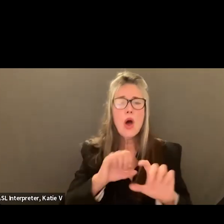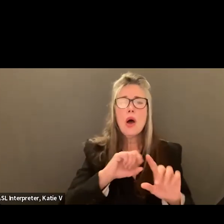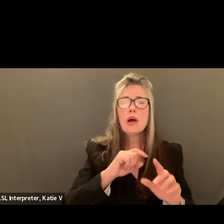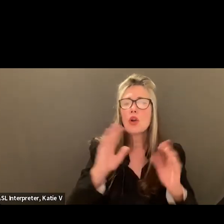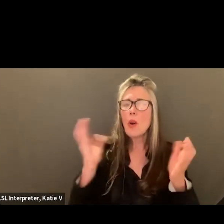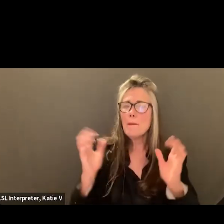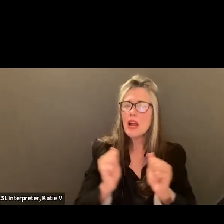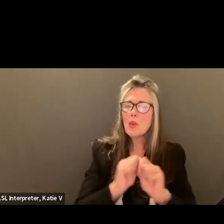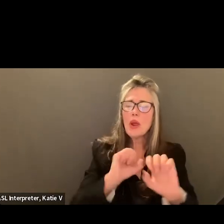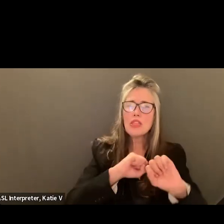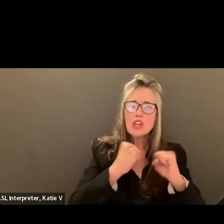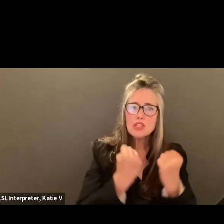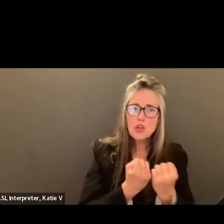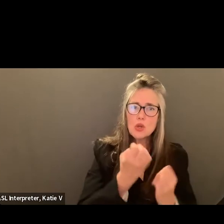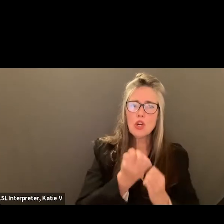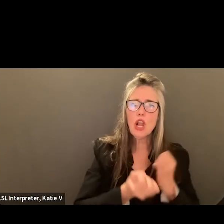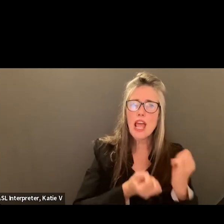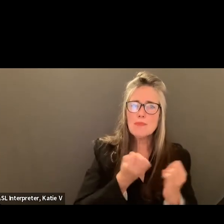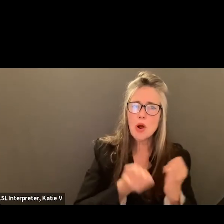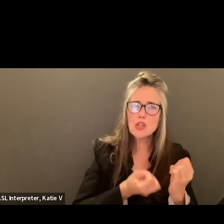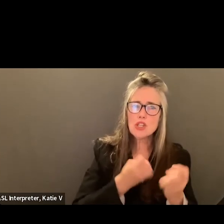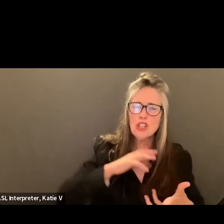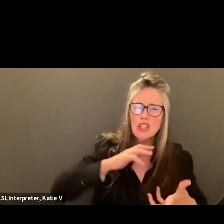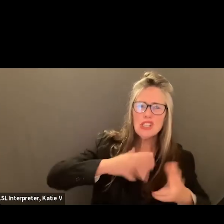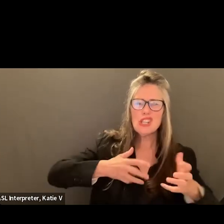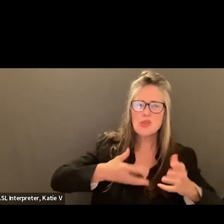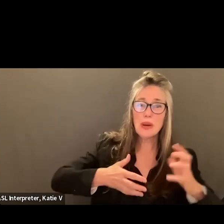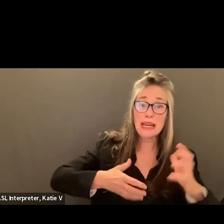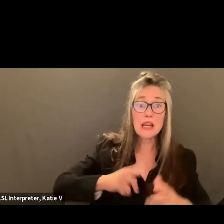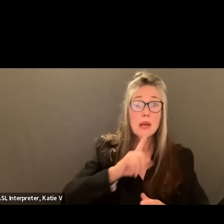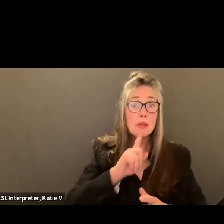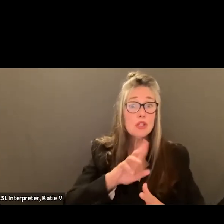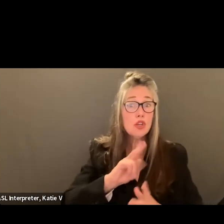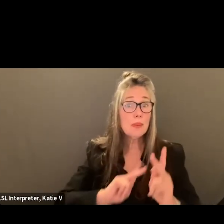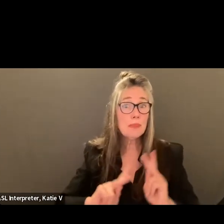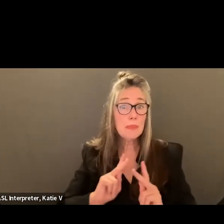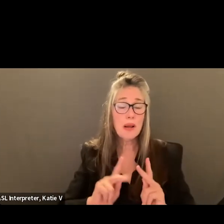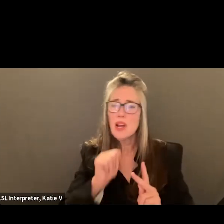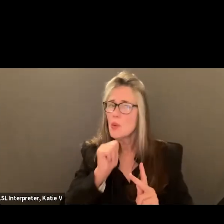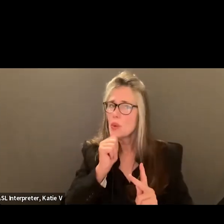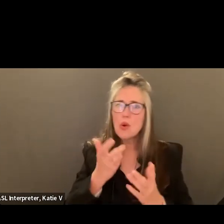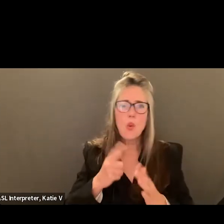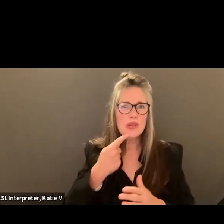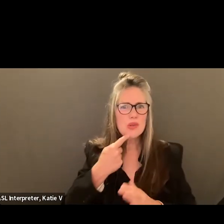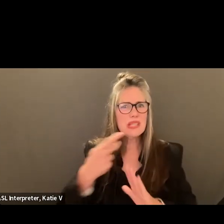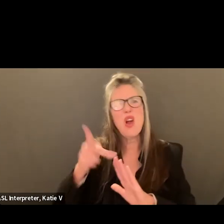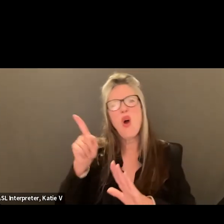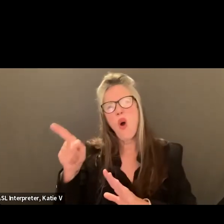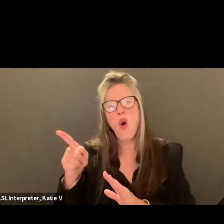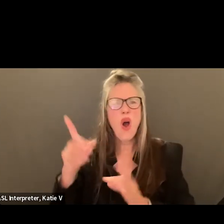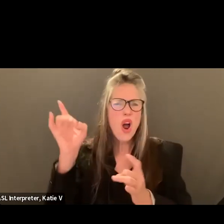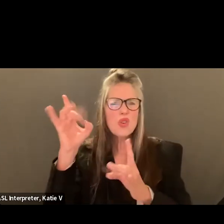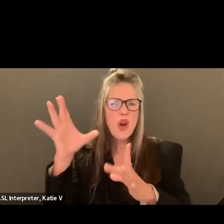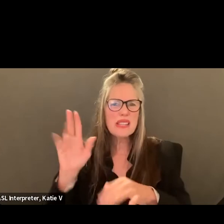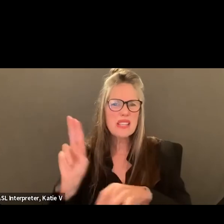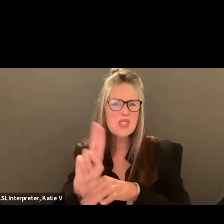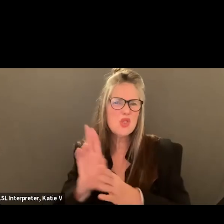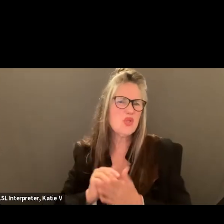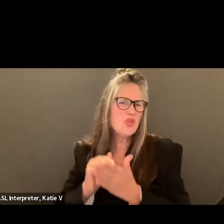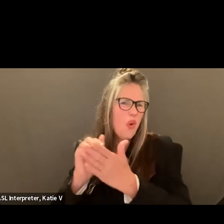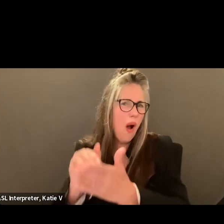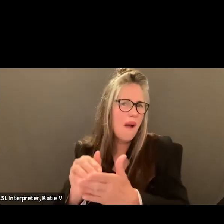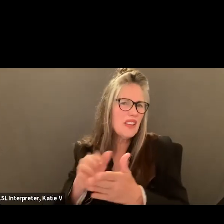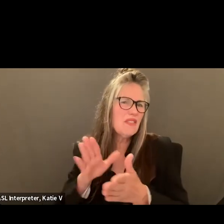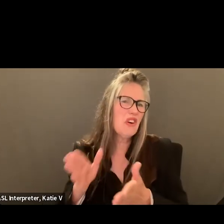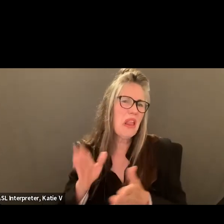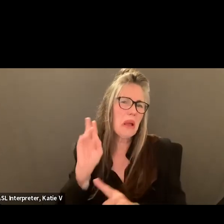sure all of the folks in our system can do the same. And we're not using crisis overgeneralizing behaviors or underestimating